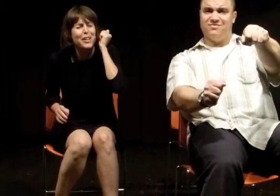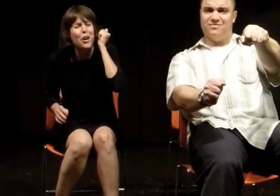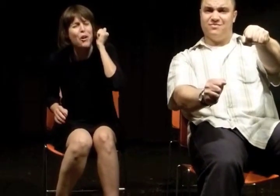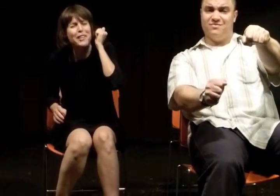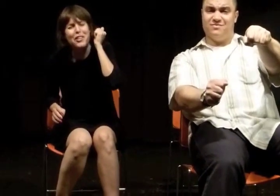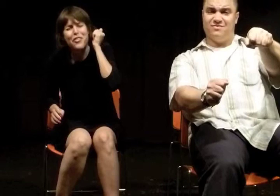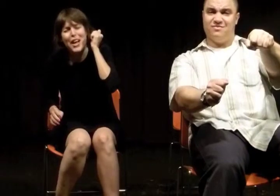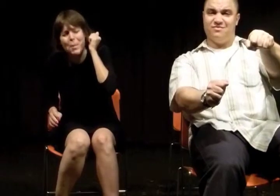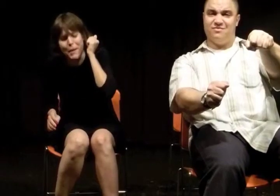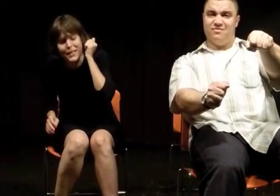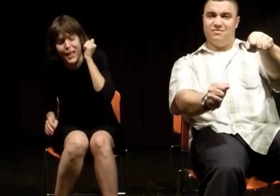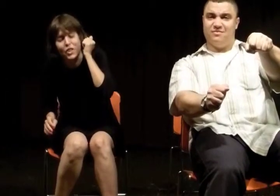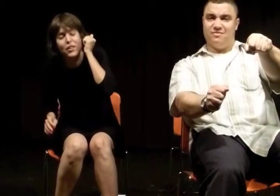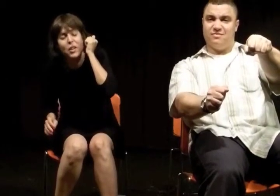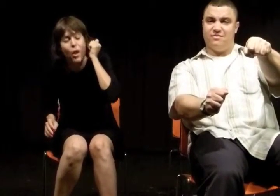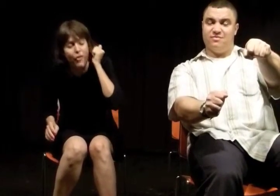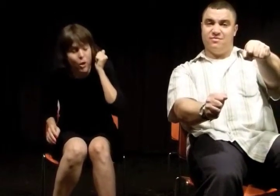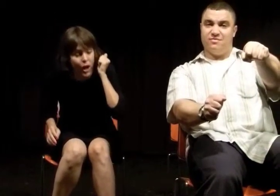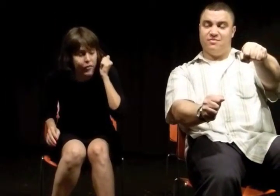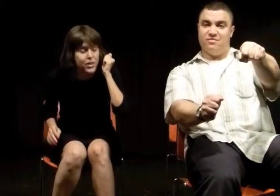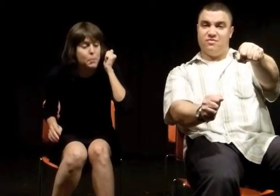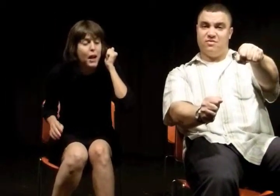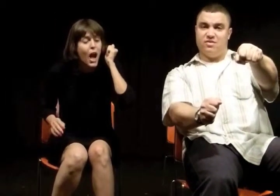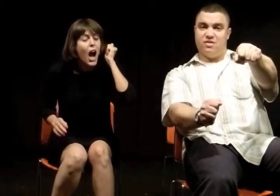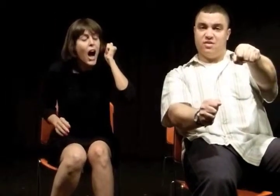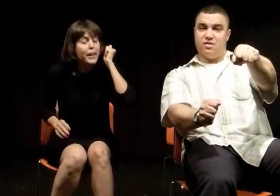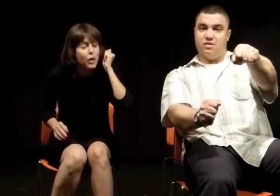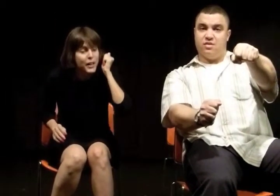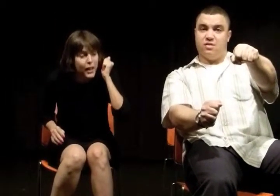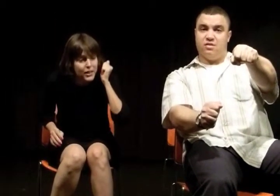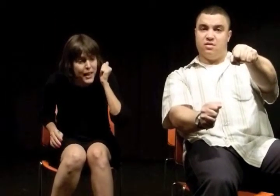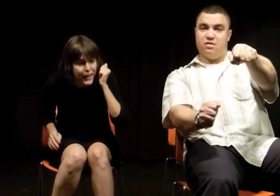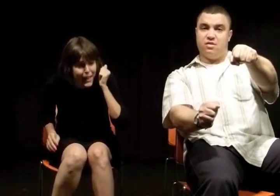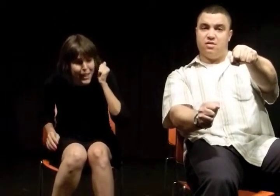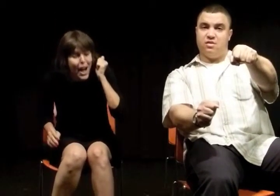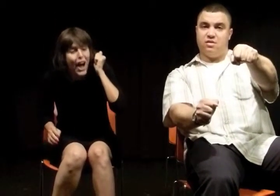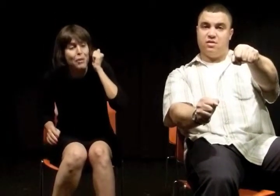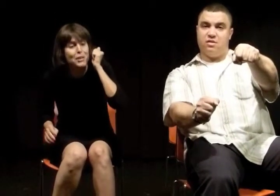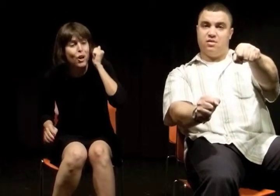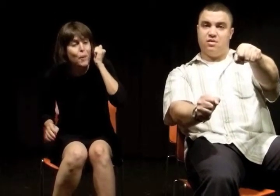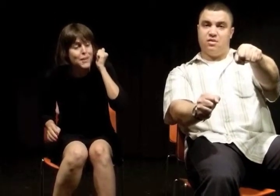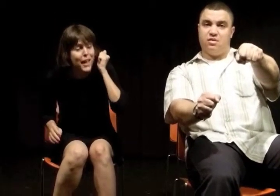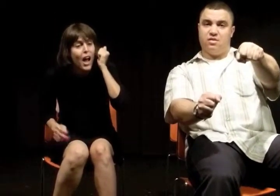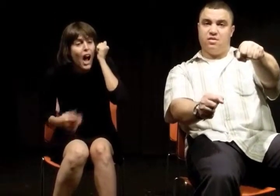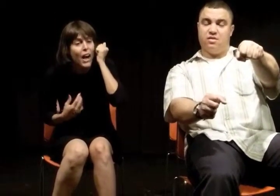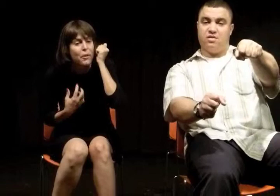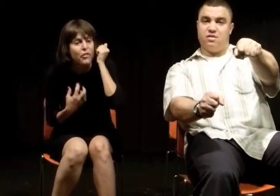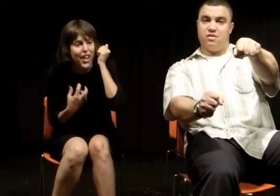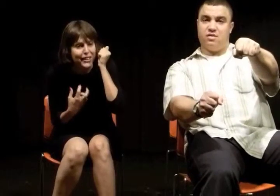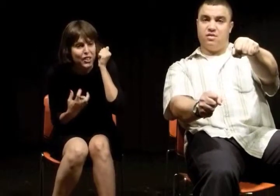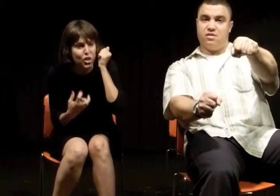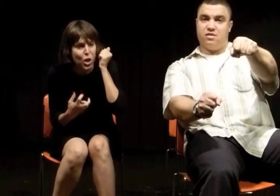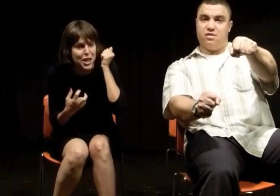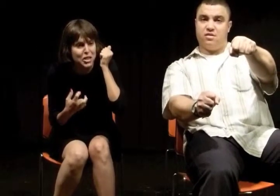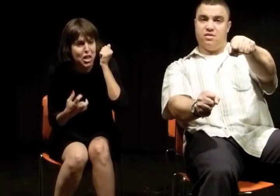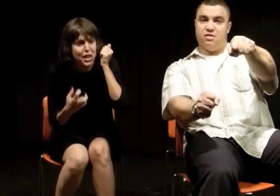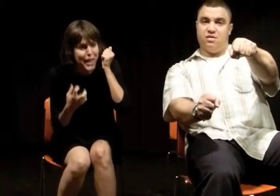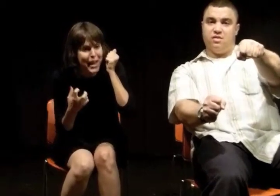to go into the VIP section of the UFO conference, but I couldn't get a ticket. I was so upset. I'm infected, George. Yeah,